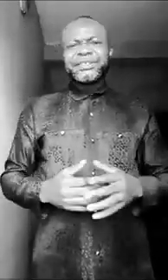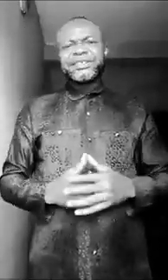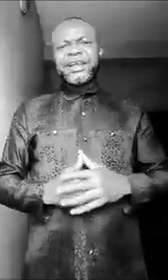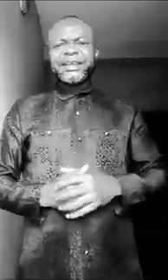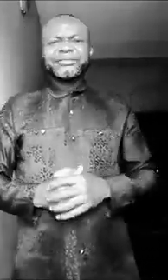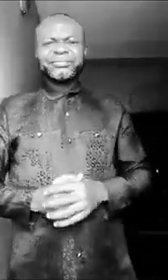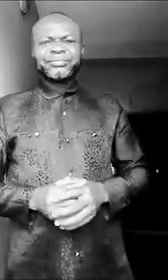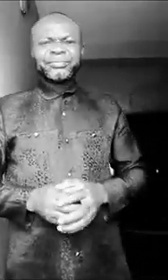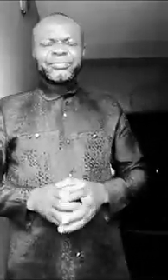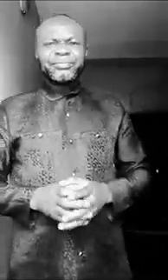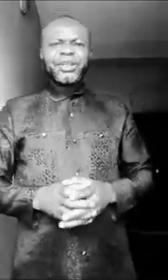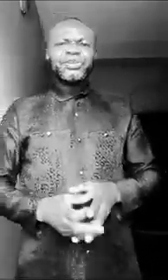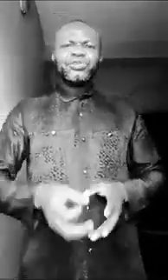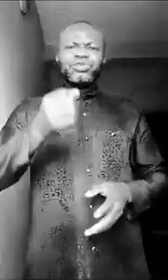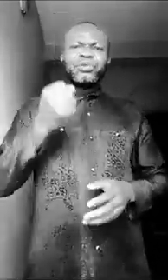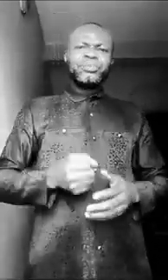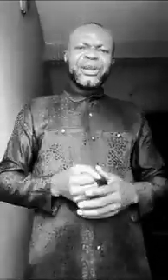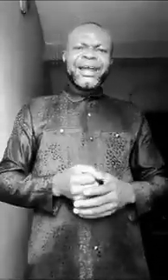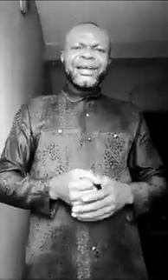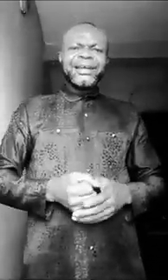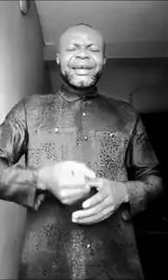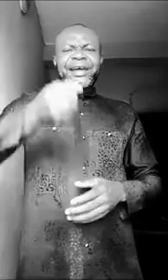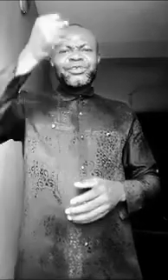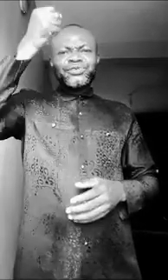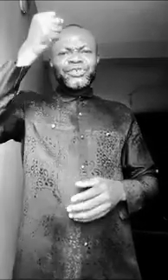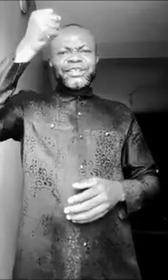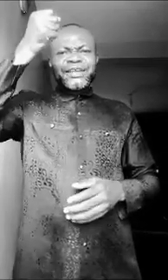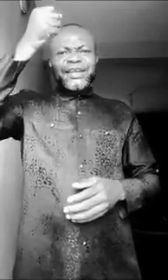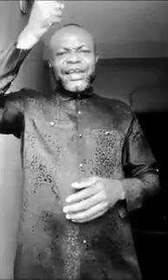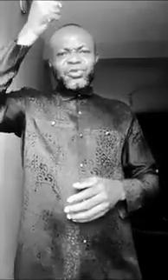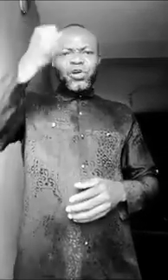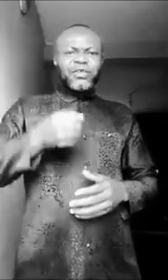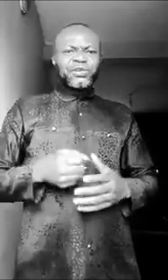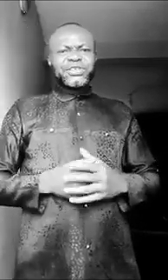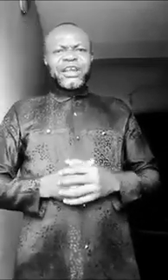sign. The dream umbrella, and use it, and you cover yourself.